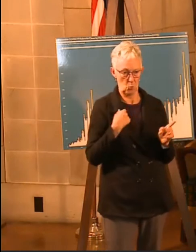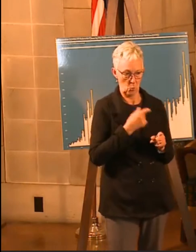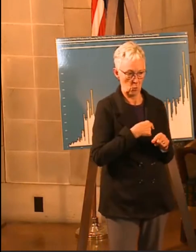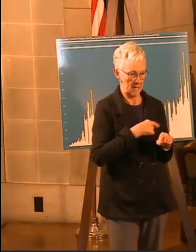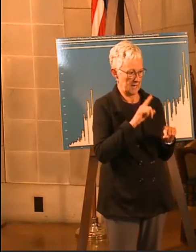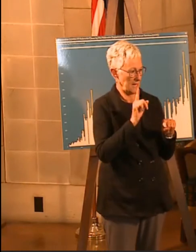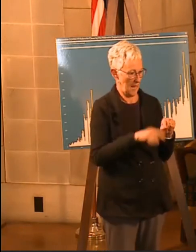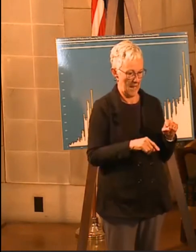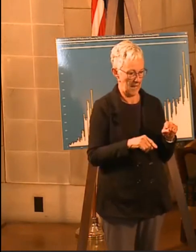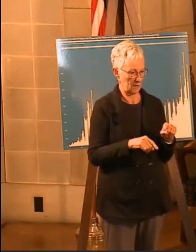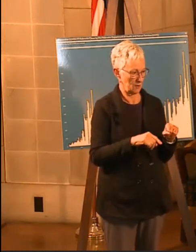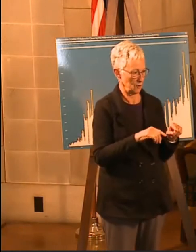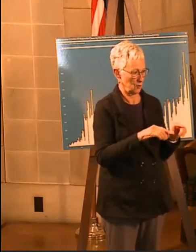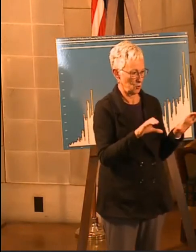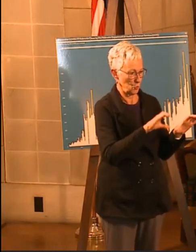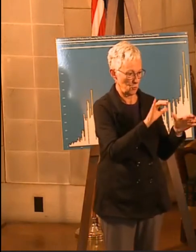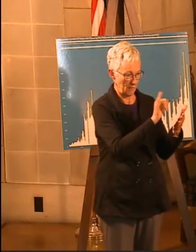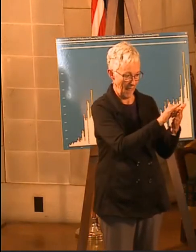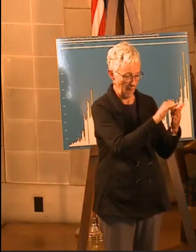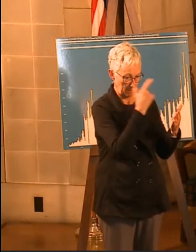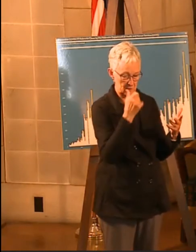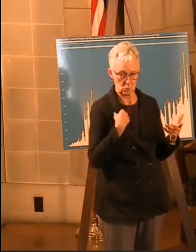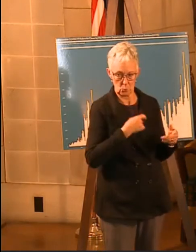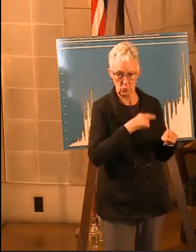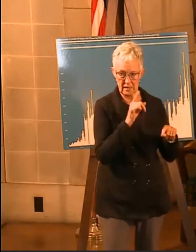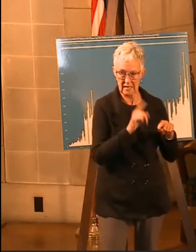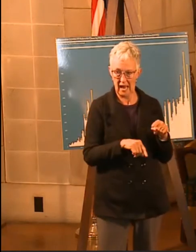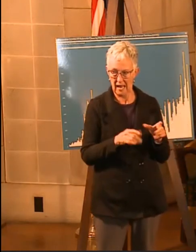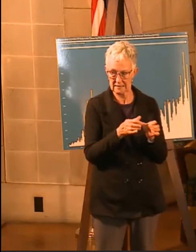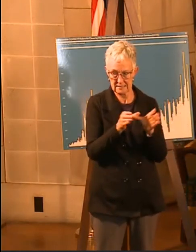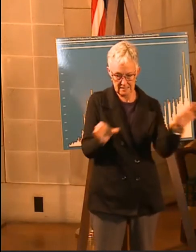from those long-term care facilities. Those facilities are in the community.